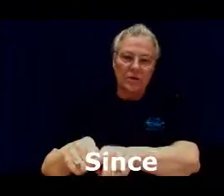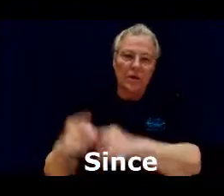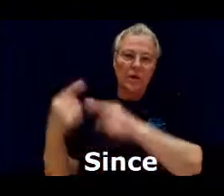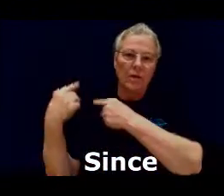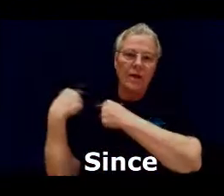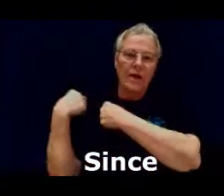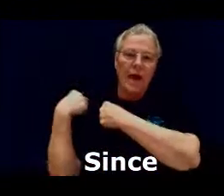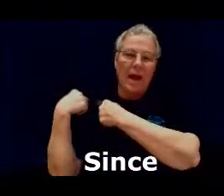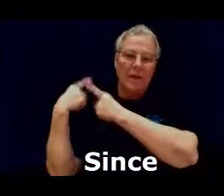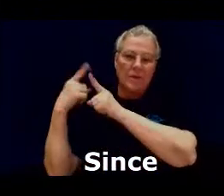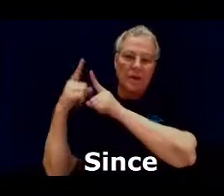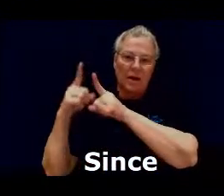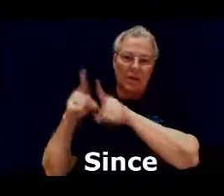the now time